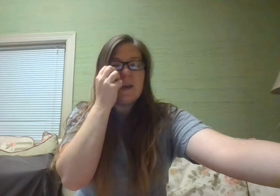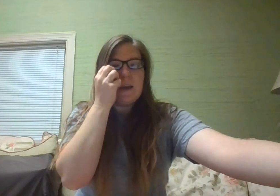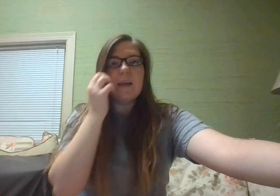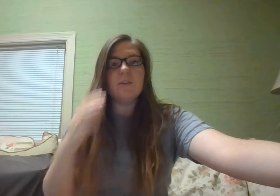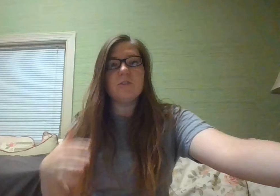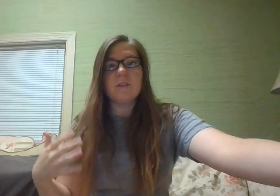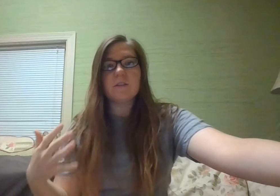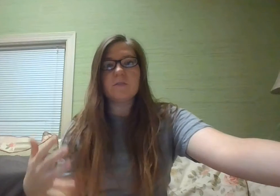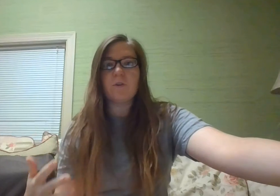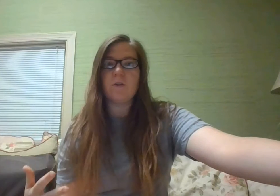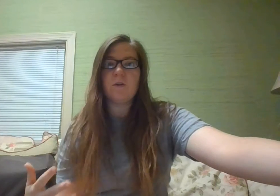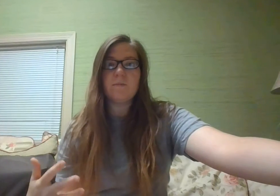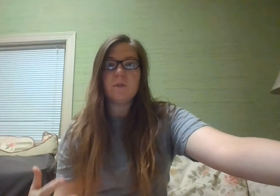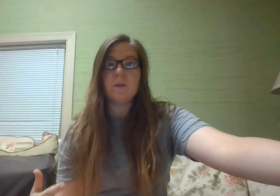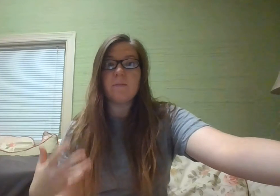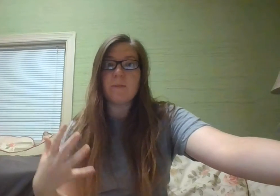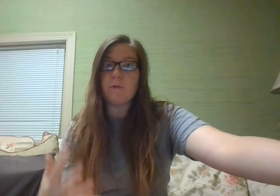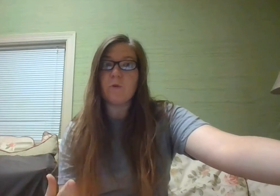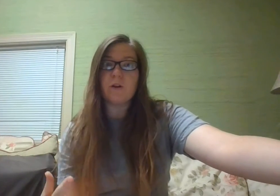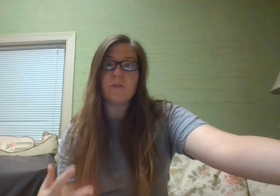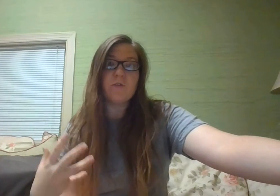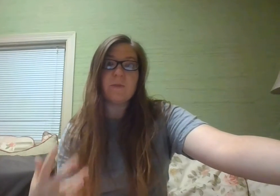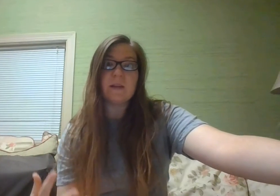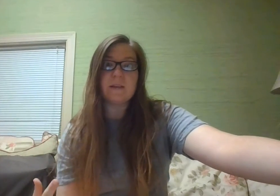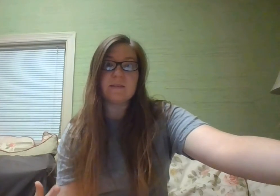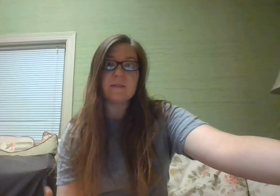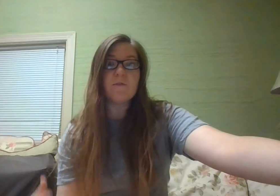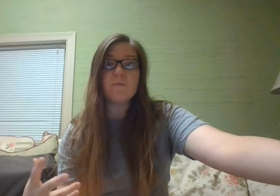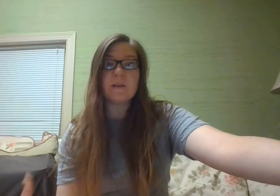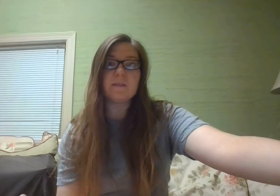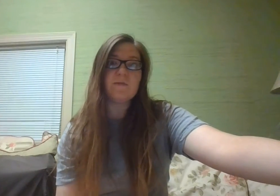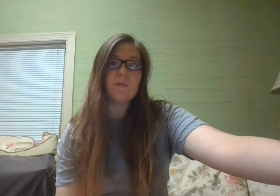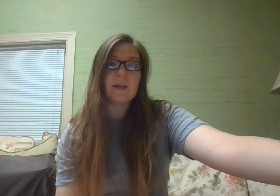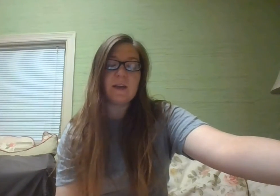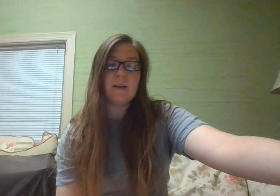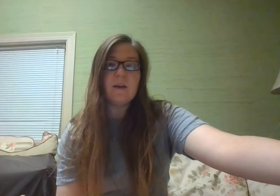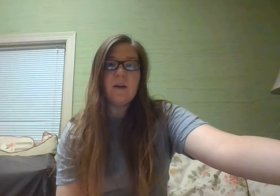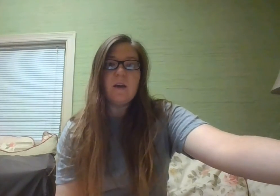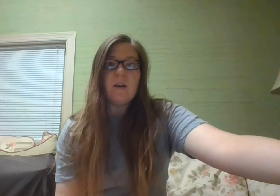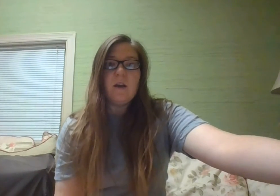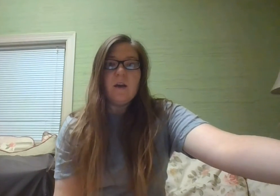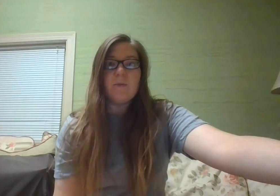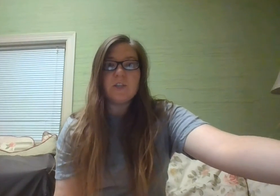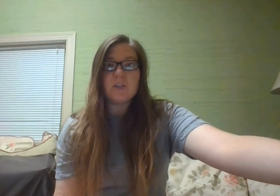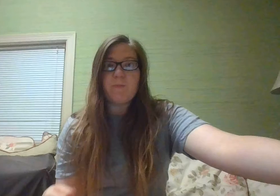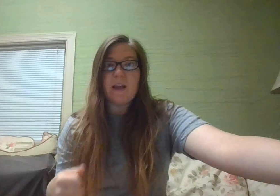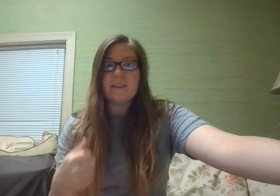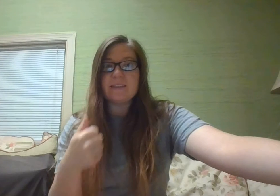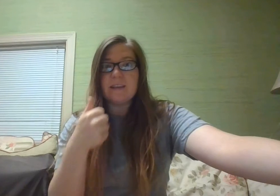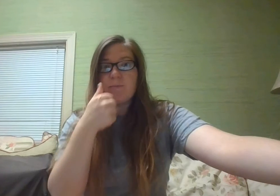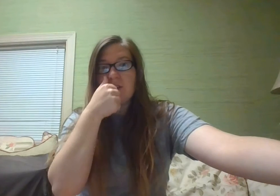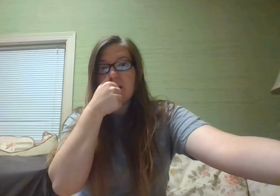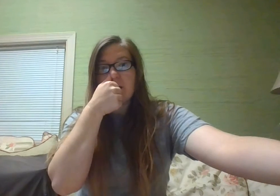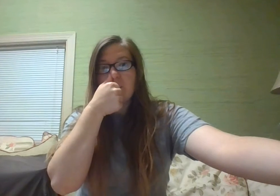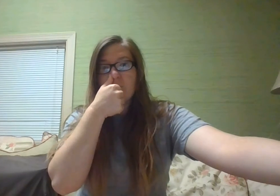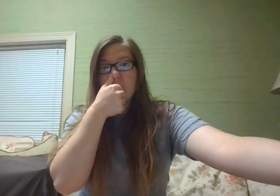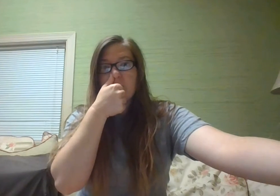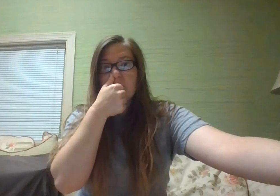And you do this for you know maybe one or two minutes, several minutes if you can, but just practicing breathing in through one